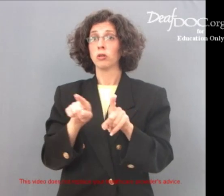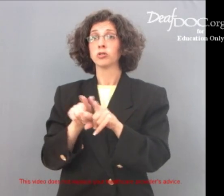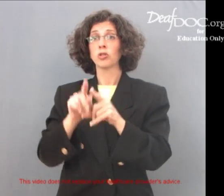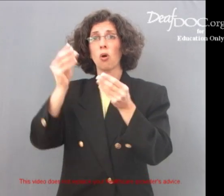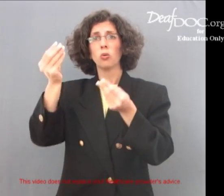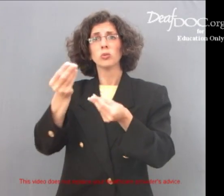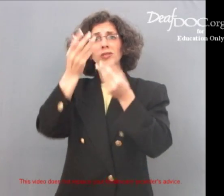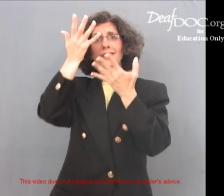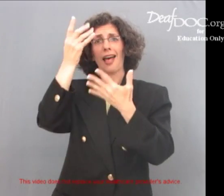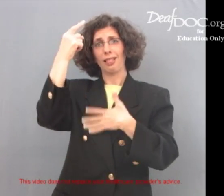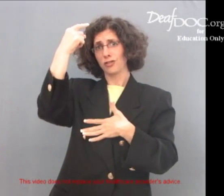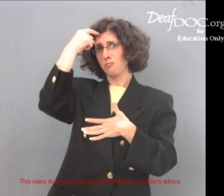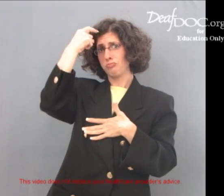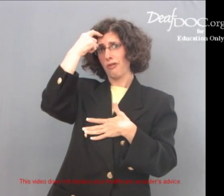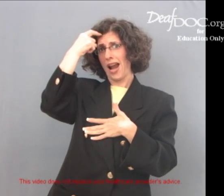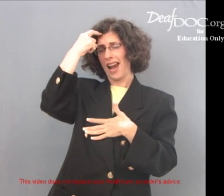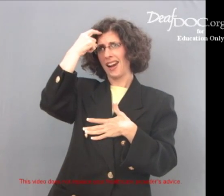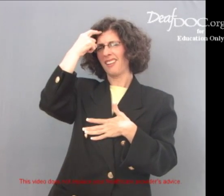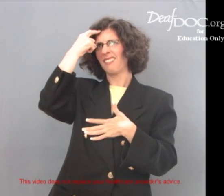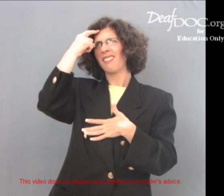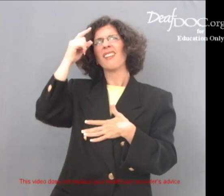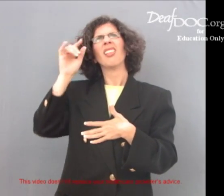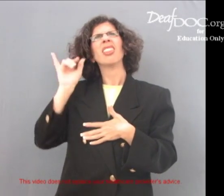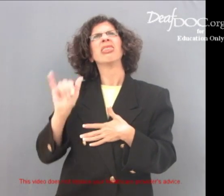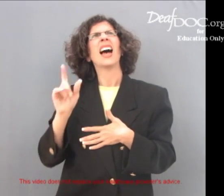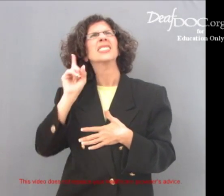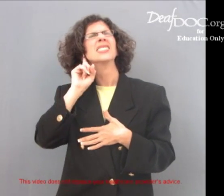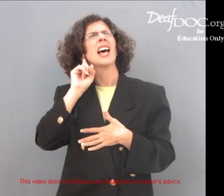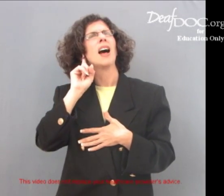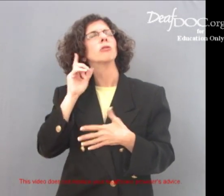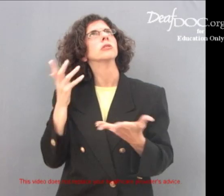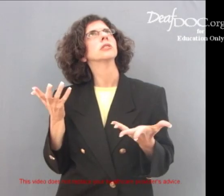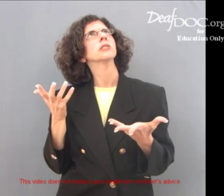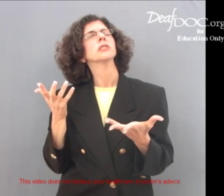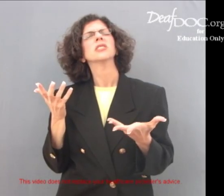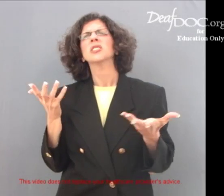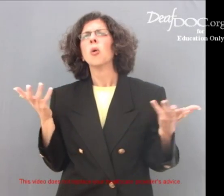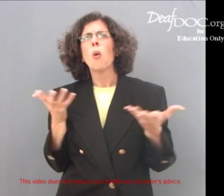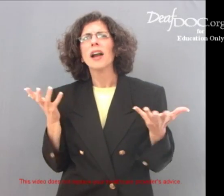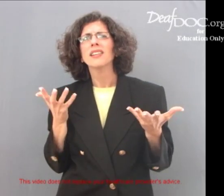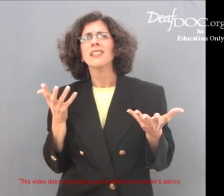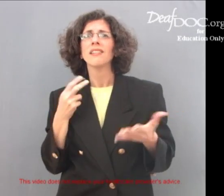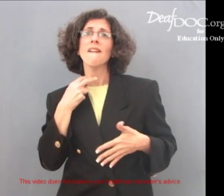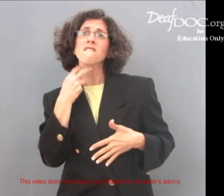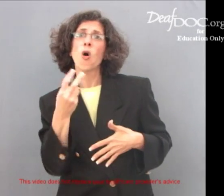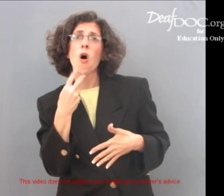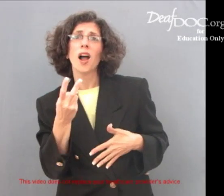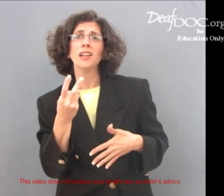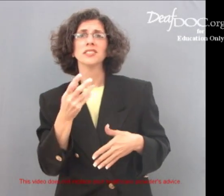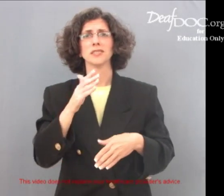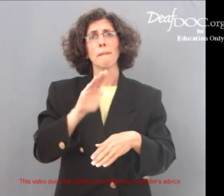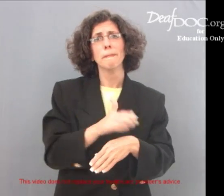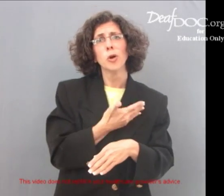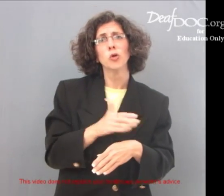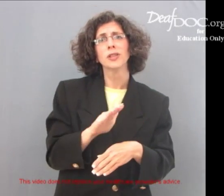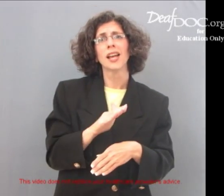inside also can tell your brain what the sound is, a voice or